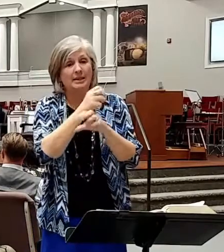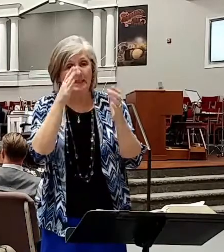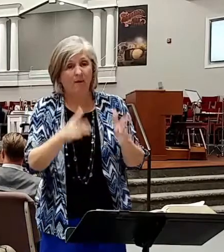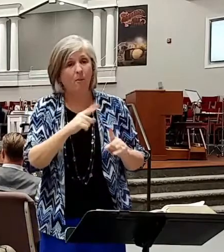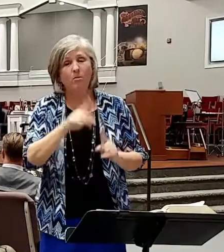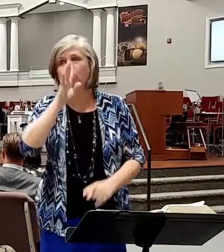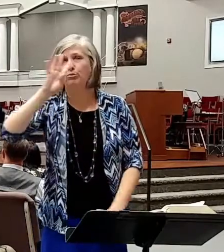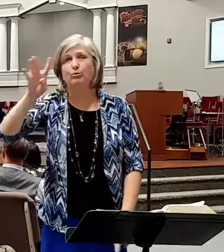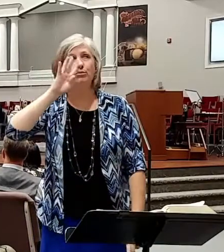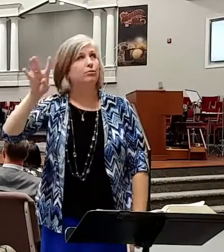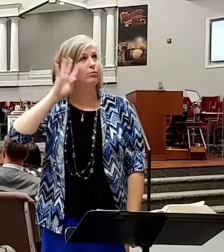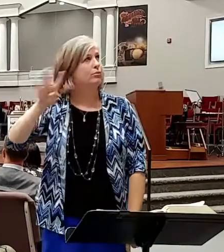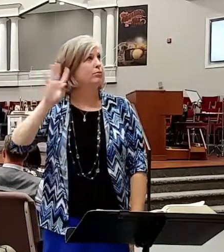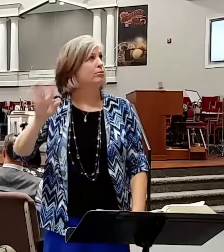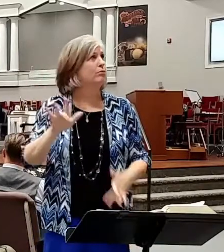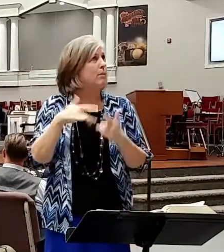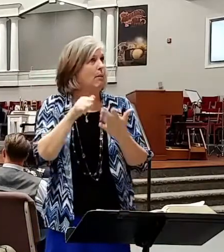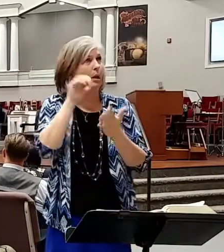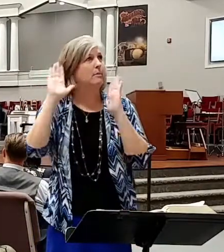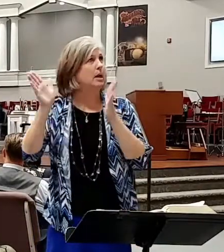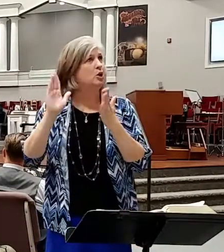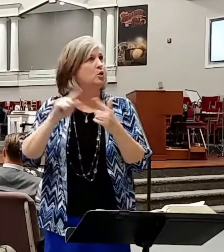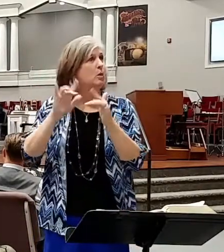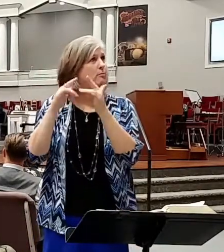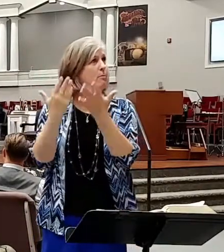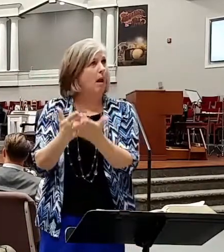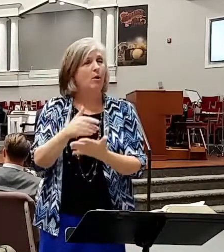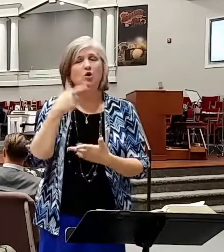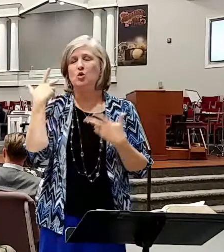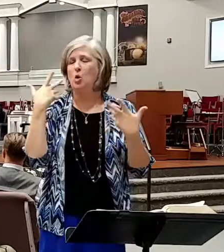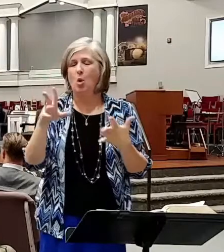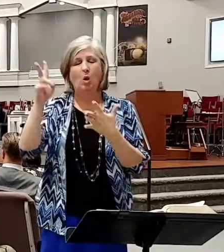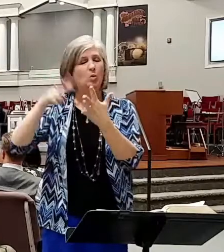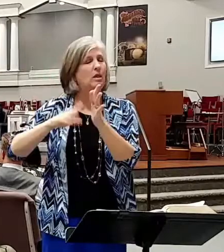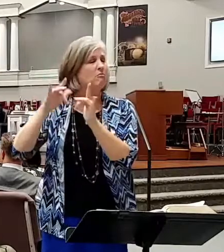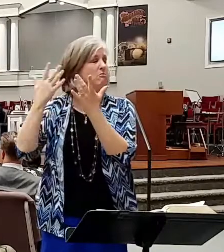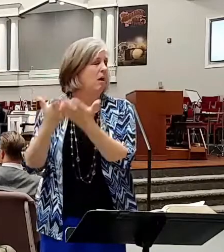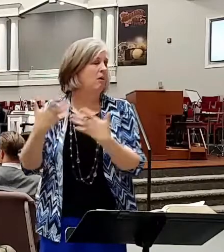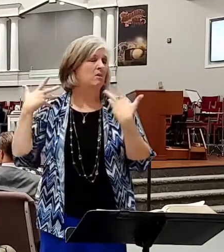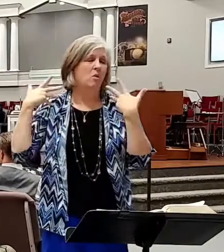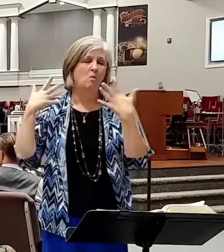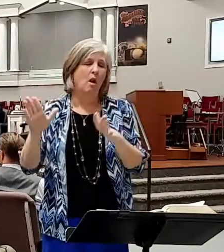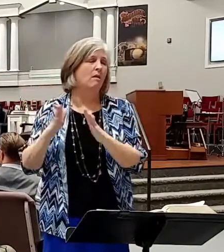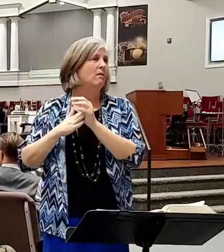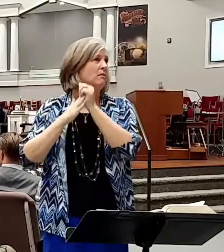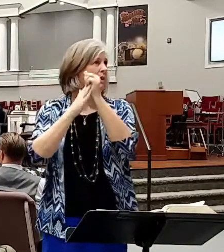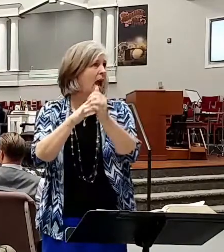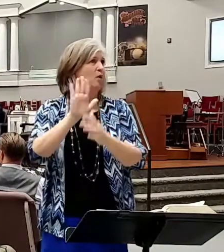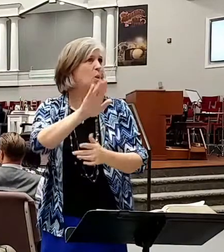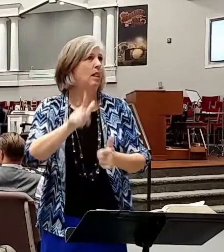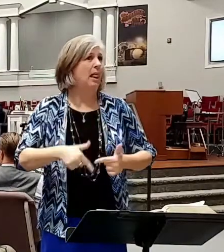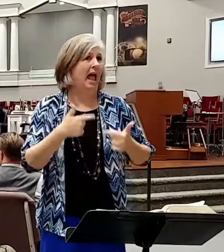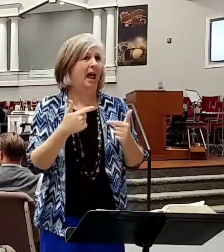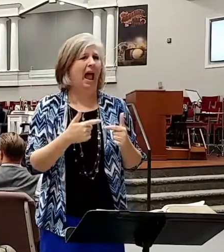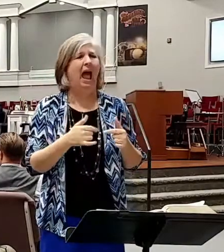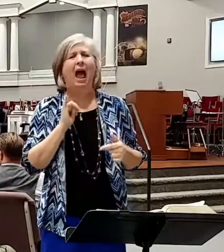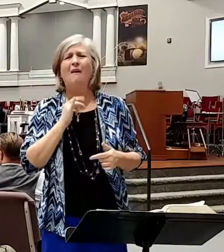your Bible you don't pay attention to it you don't want to read it you don't want it to guide your life I feel sorry for you.